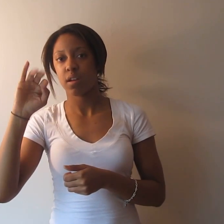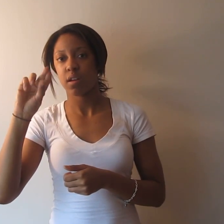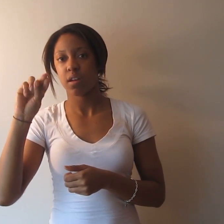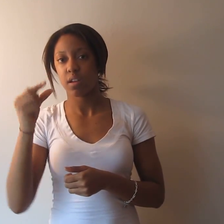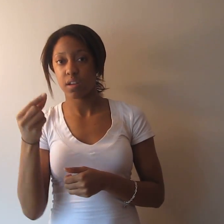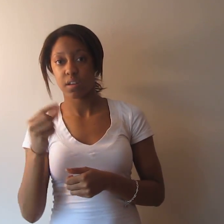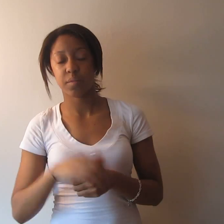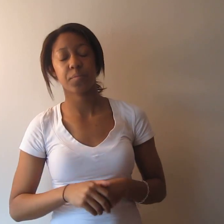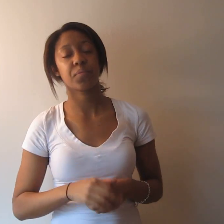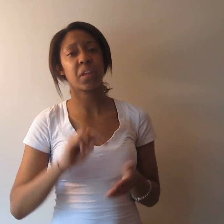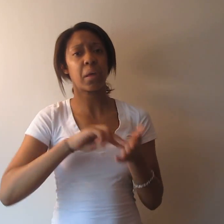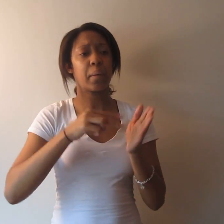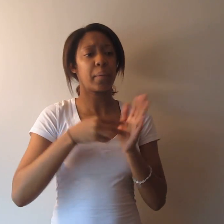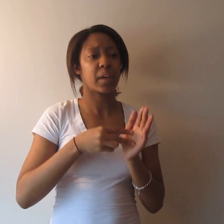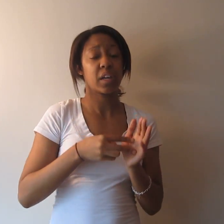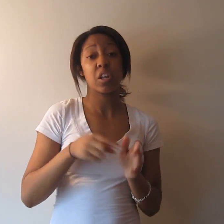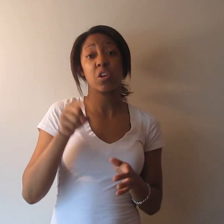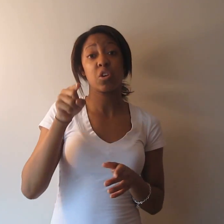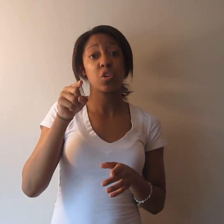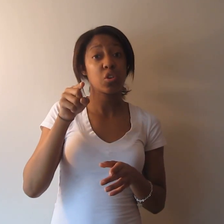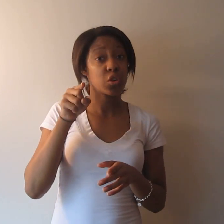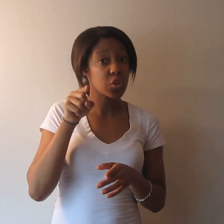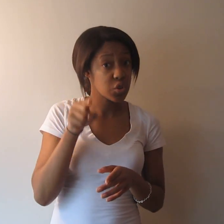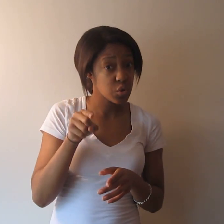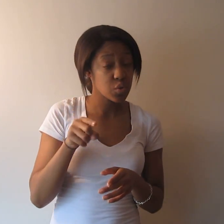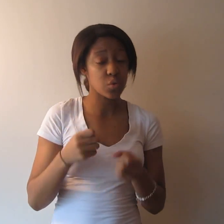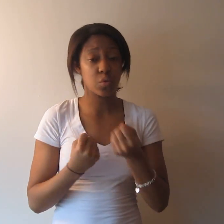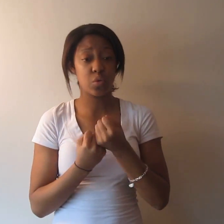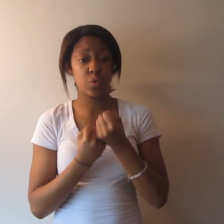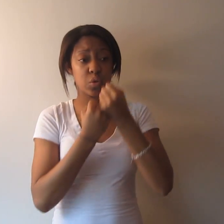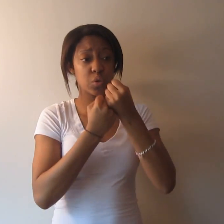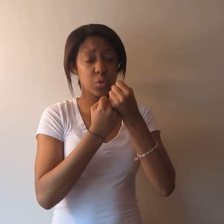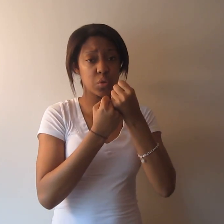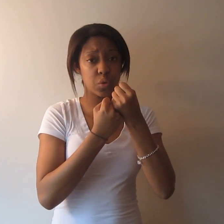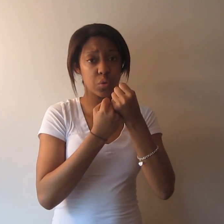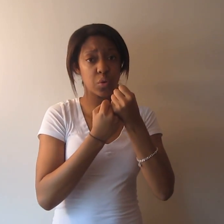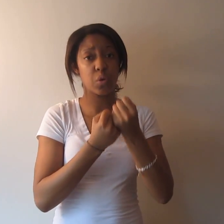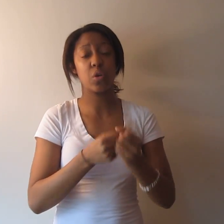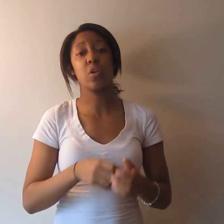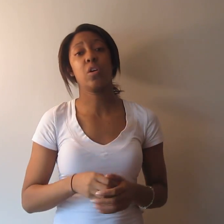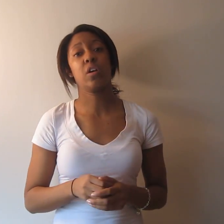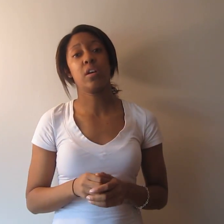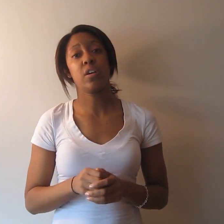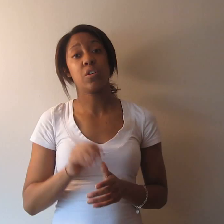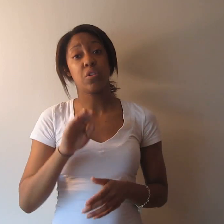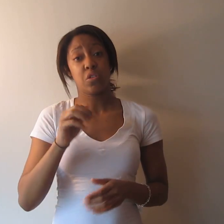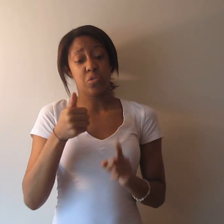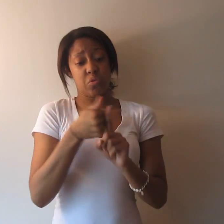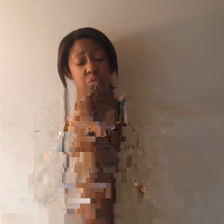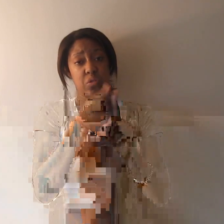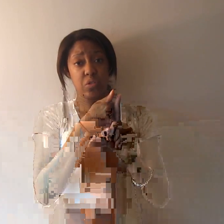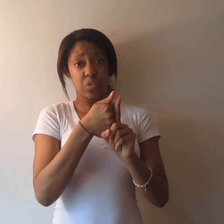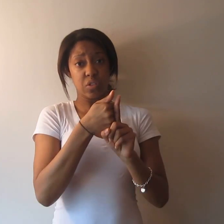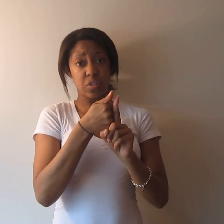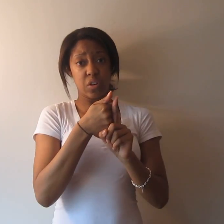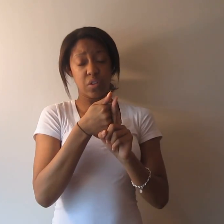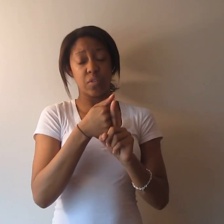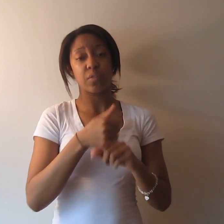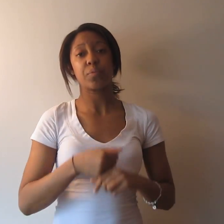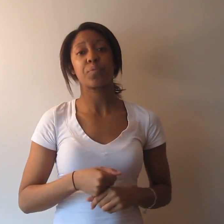own advocate and get the necessary support you need in order to perform your